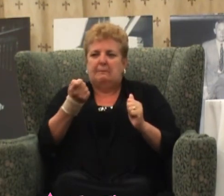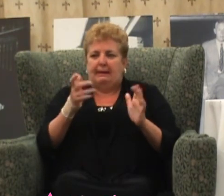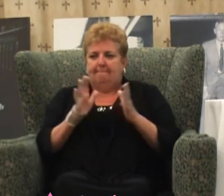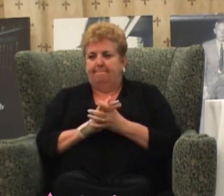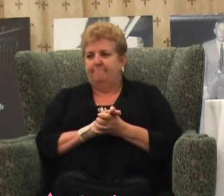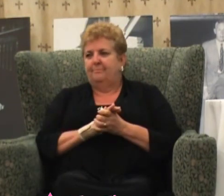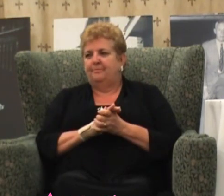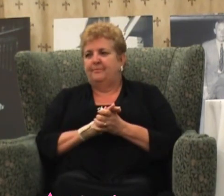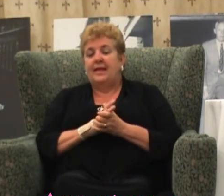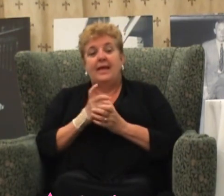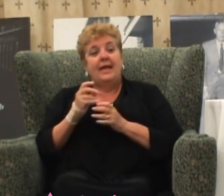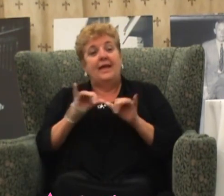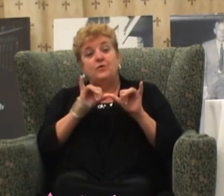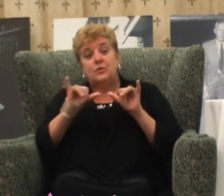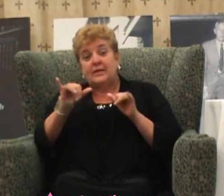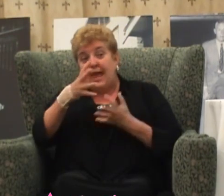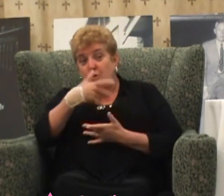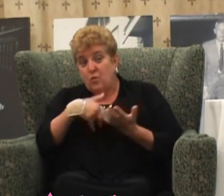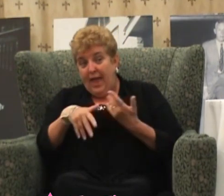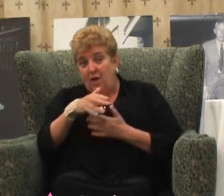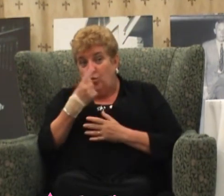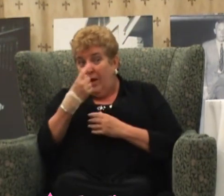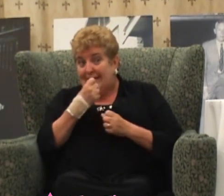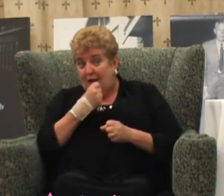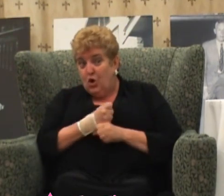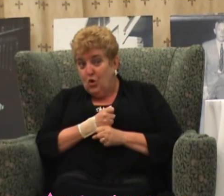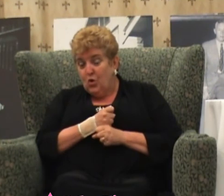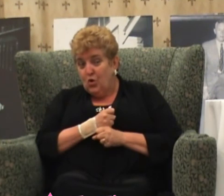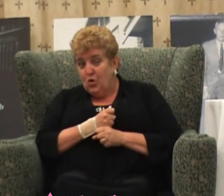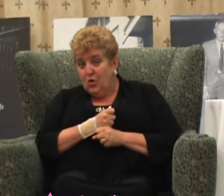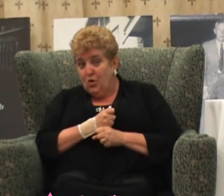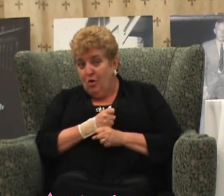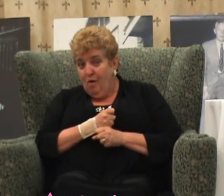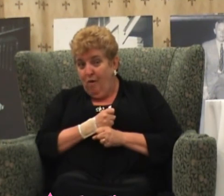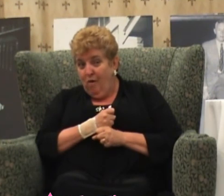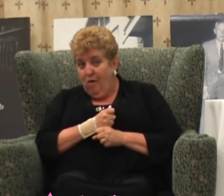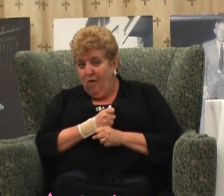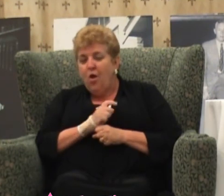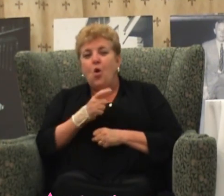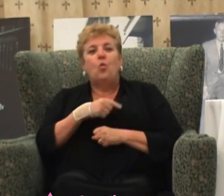If you stick around a year, we'll give you a cake.